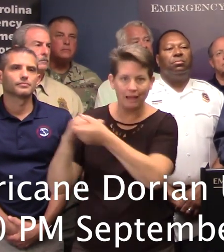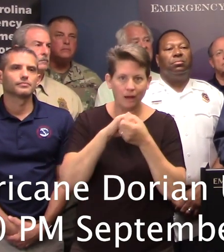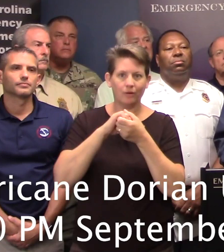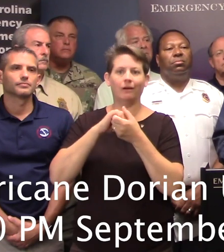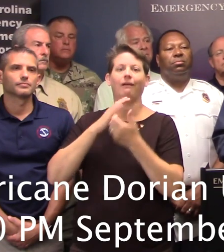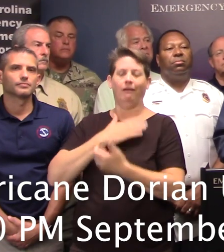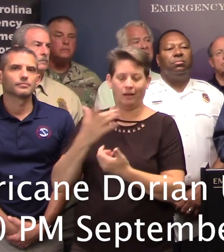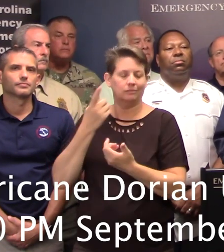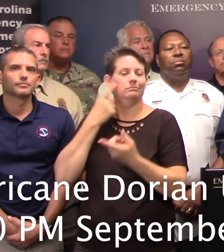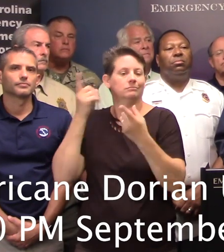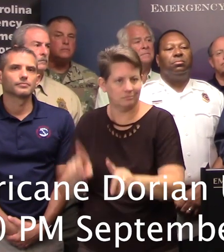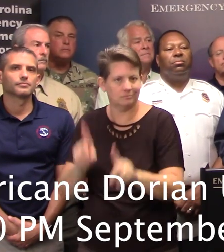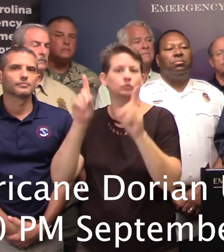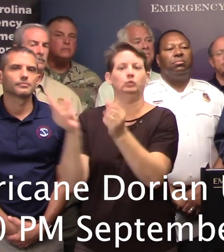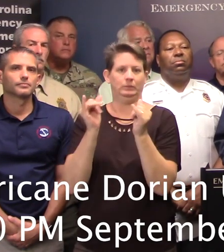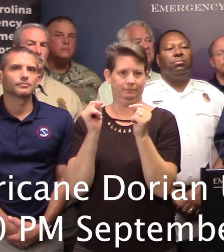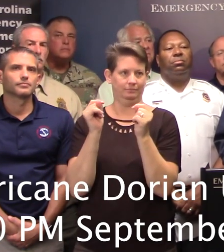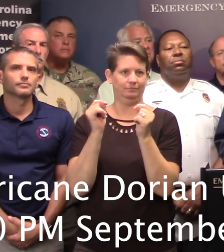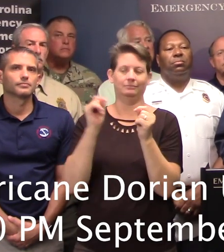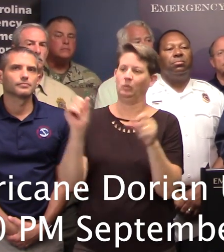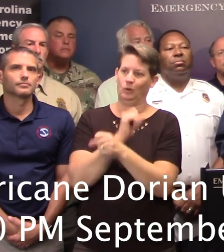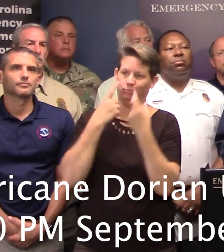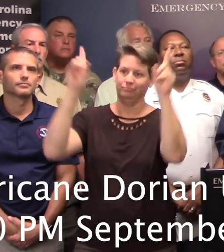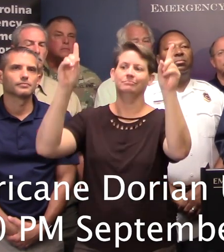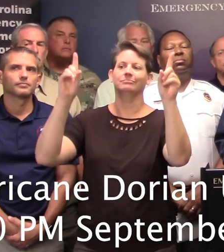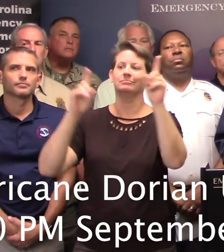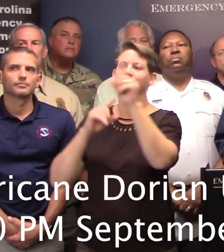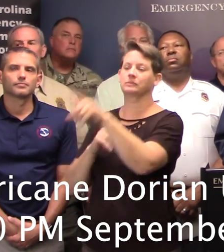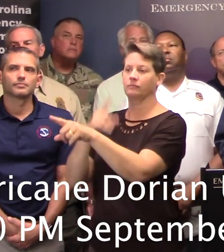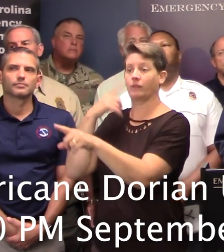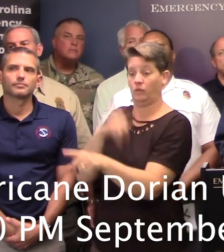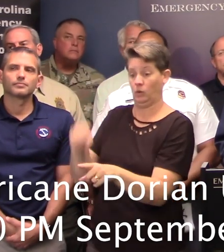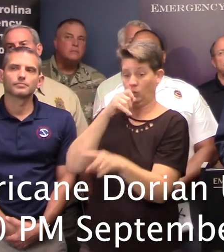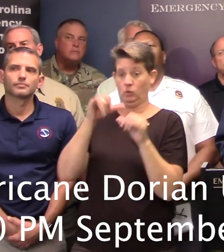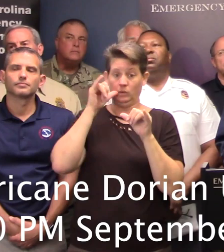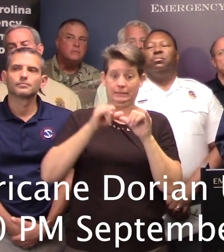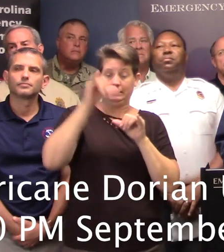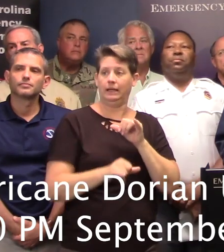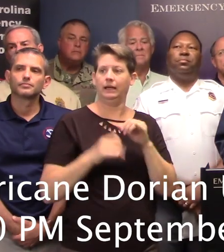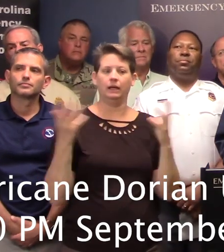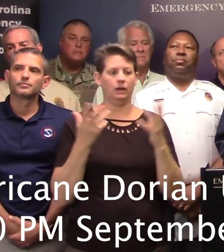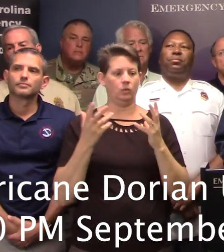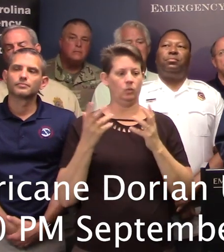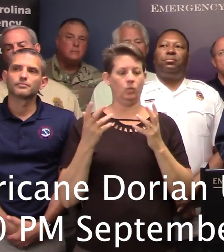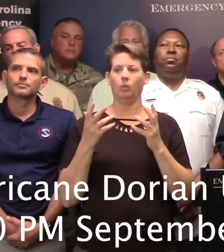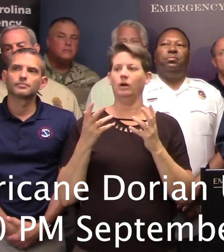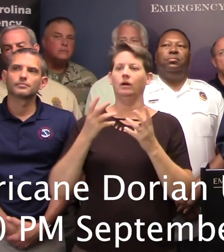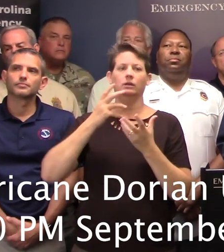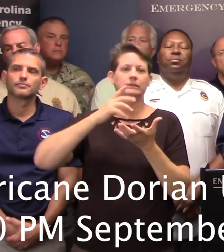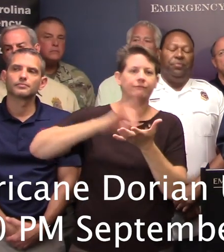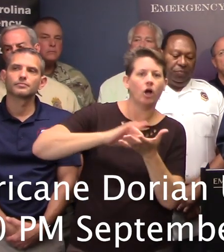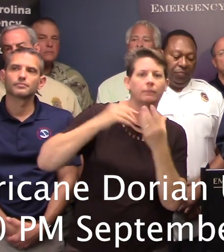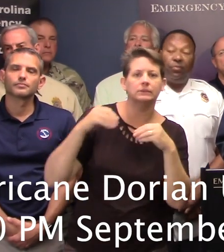cooperate. And it works every time it's used. Governor, for those that have decided to stay, what's the status of the pharmacies?